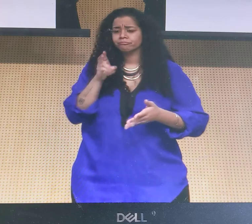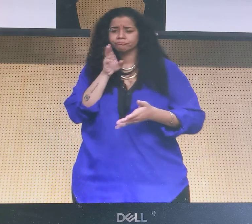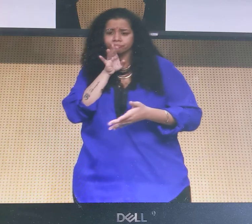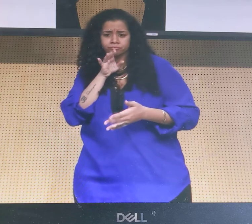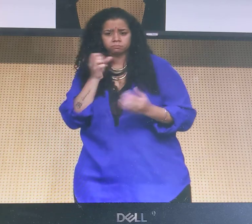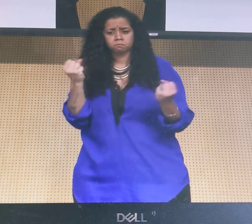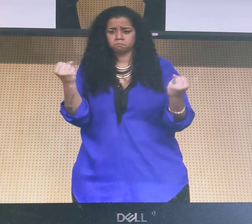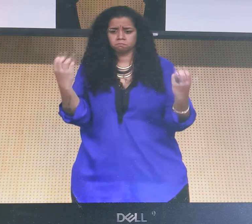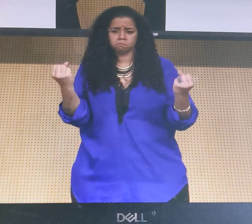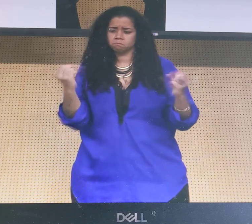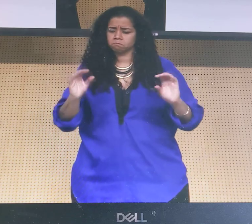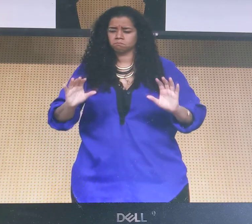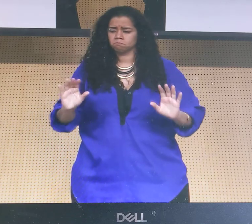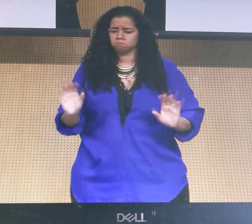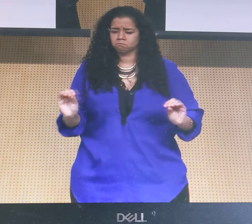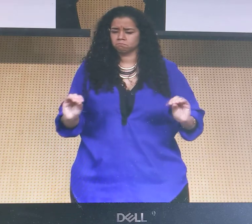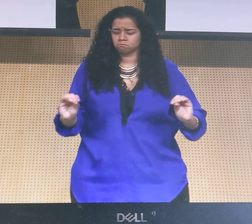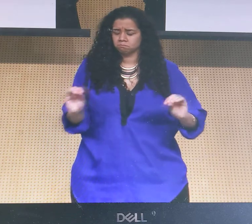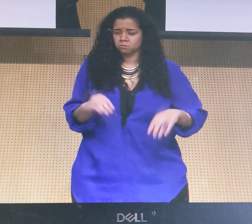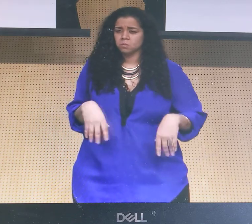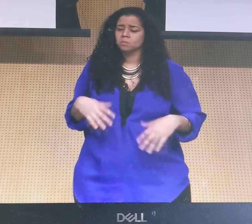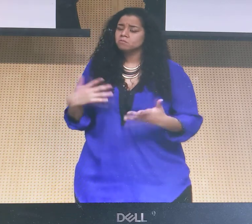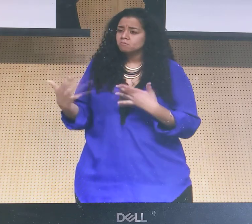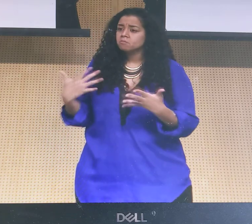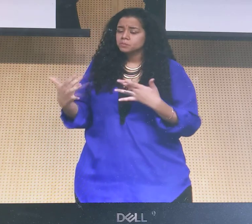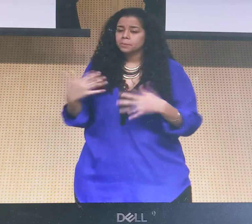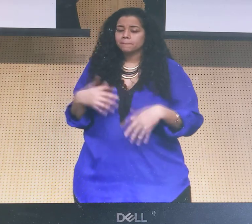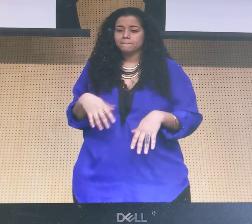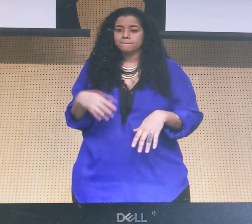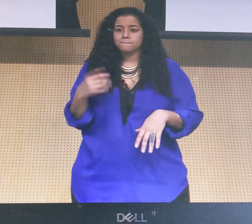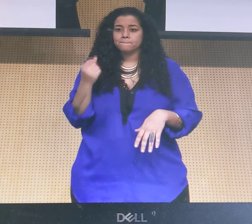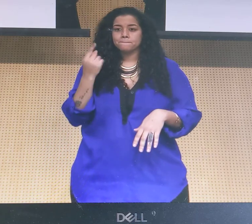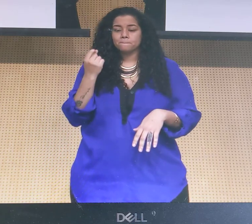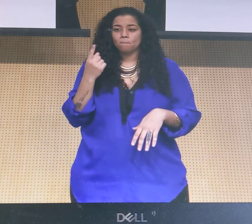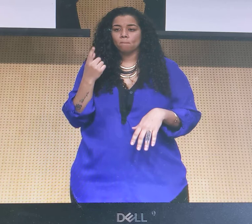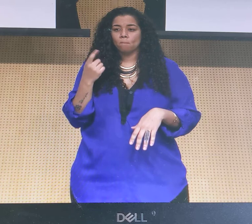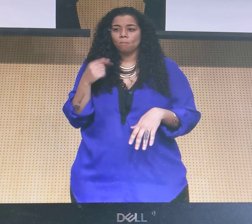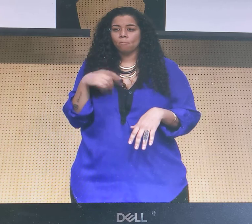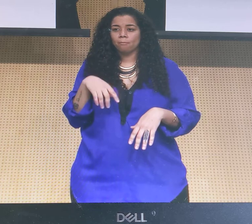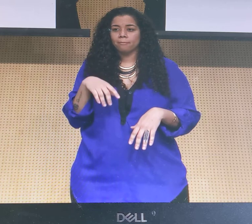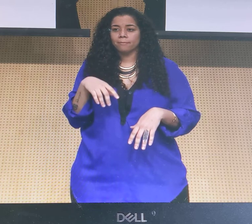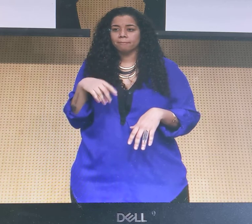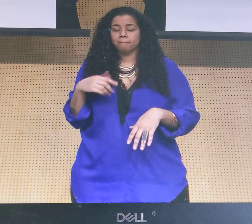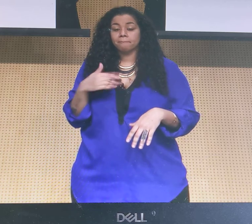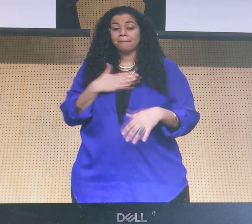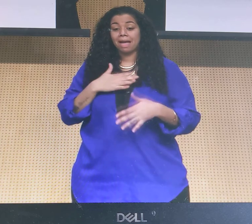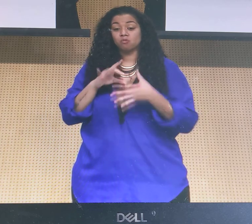with me. We lip read. I lip read. That's how we communicate. We don't sign.